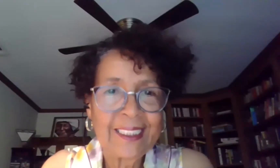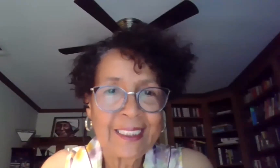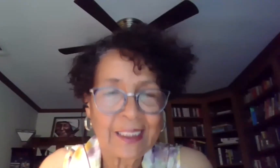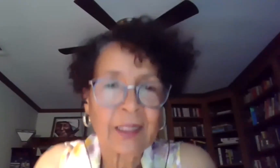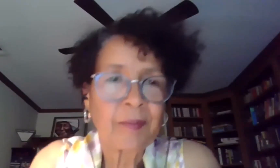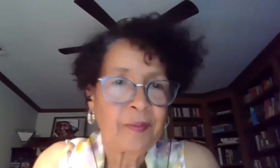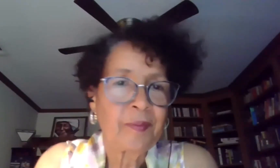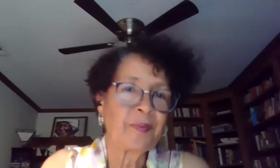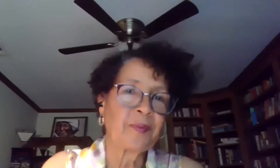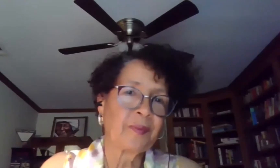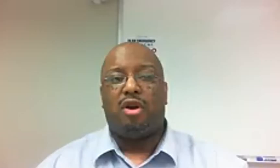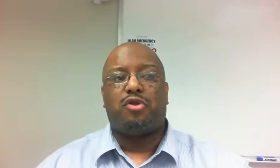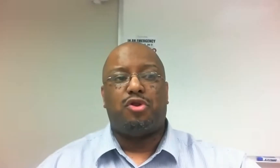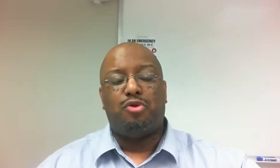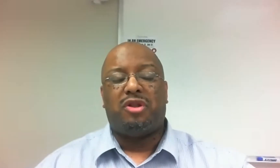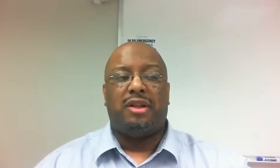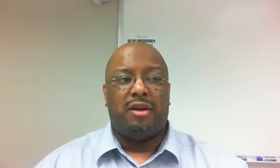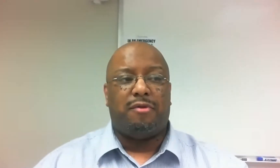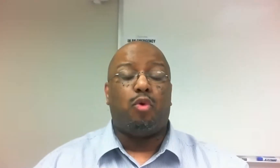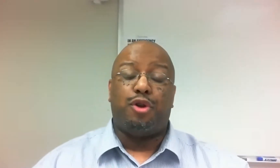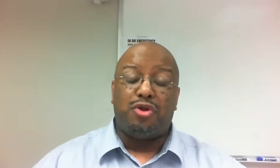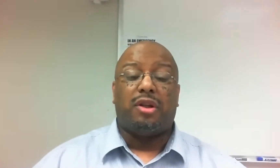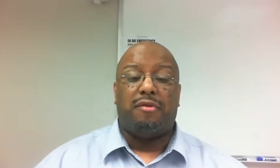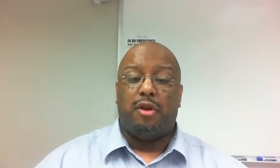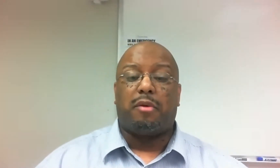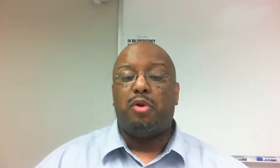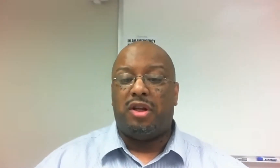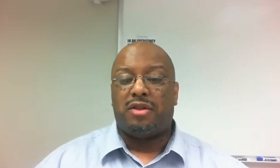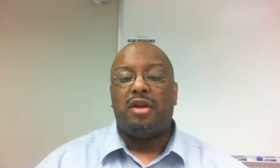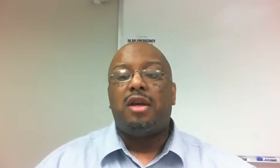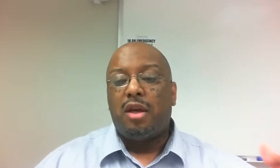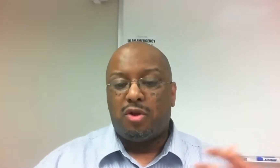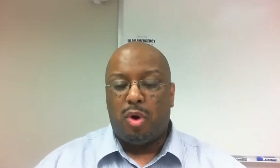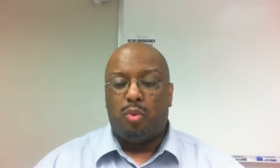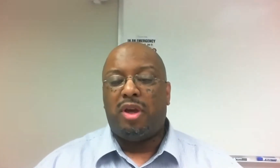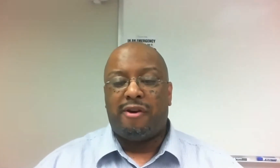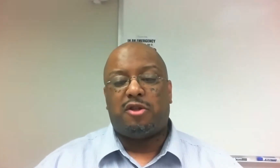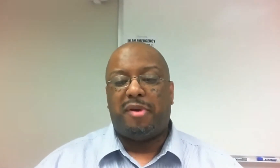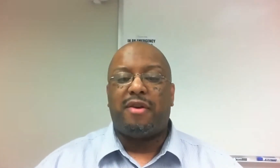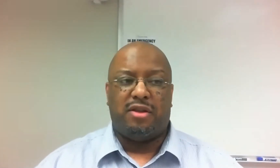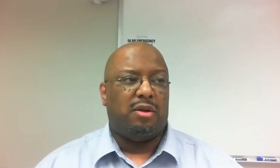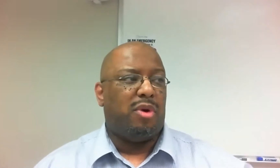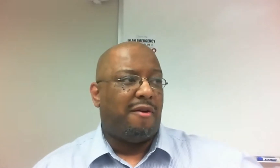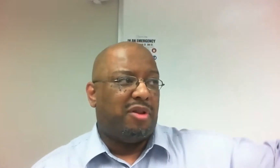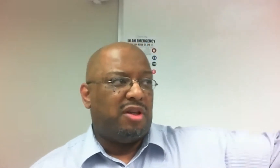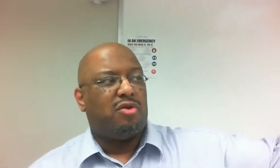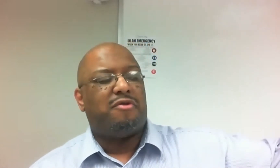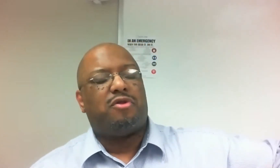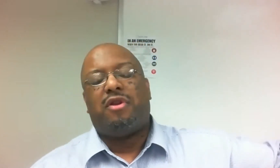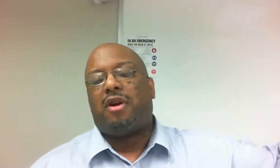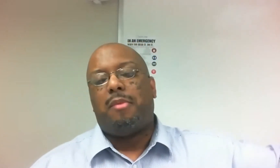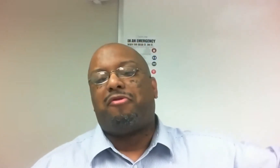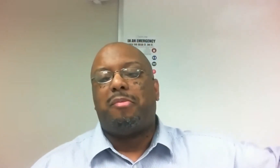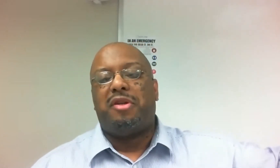rub. initially, police officers usually live or used to live in their communities. Because what we are experiencing, we have police